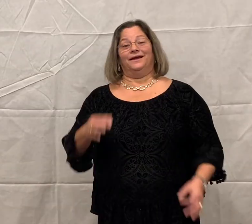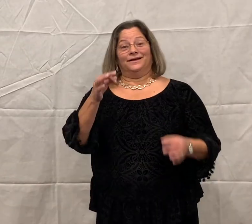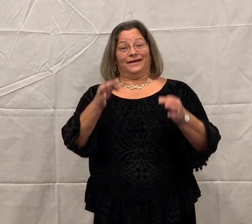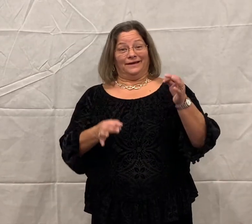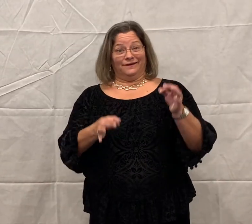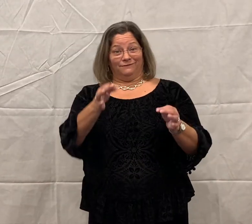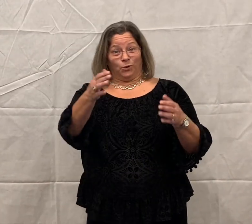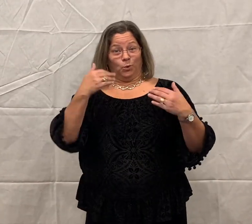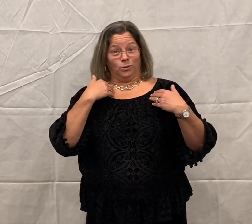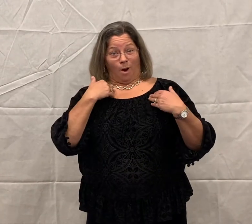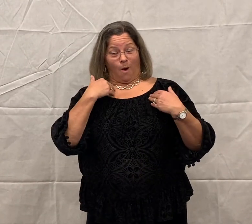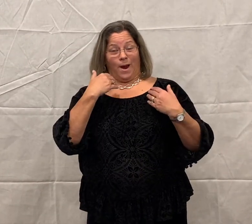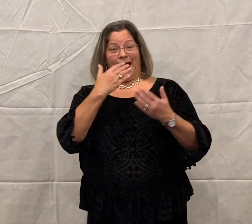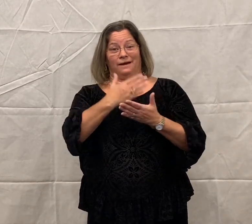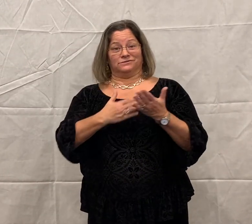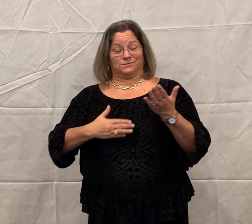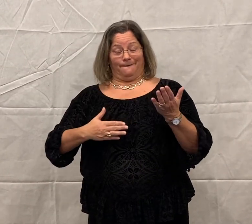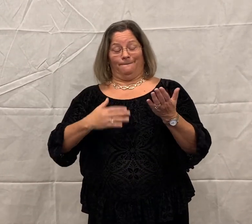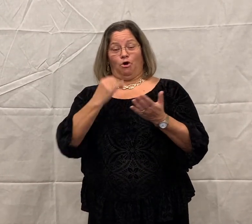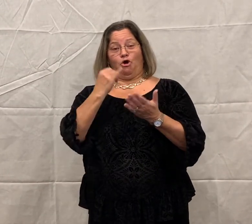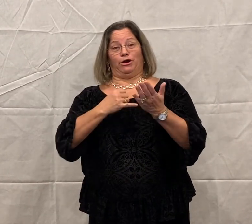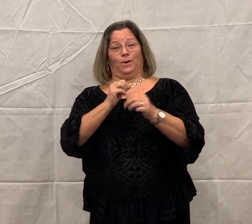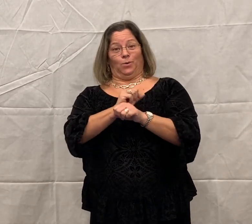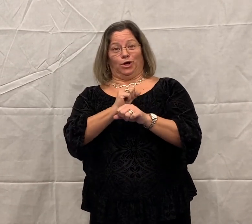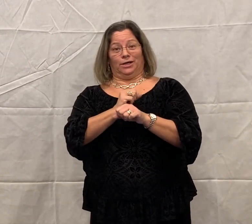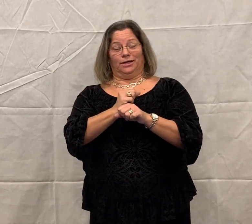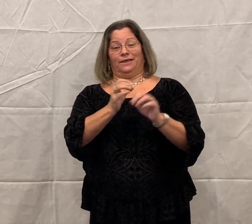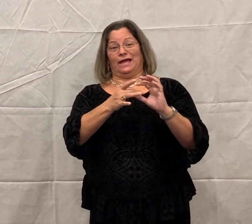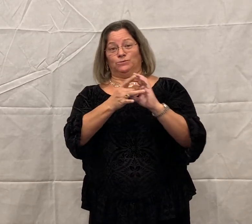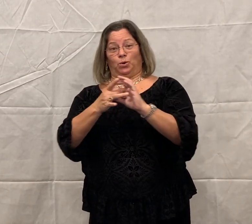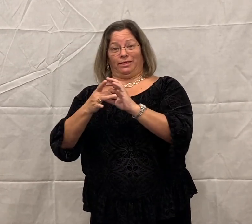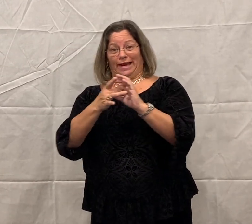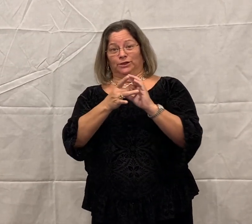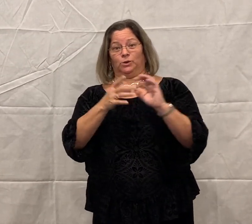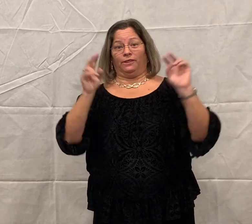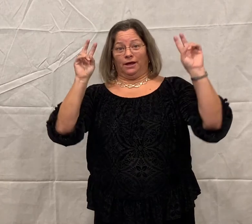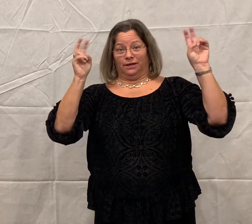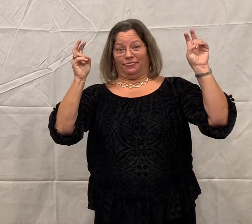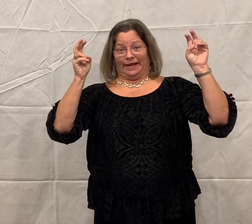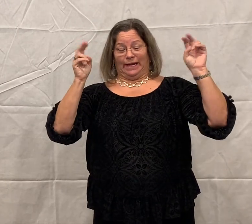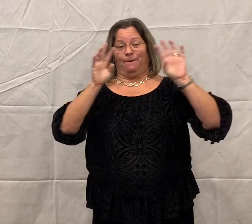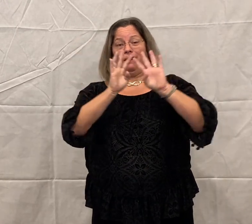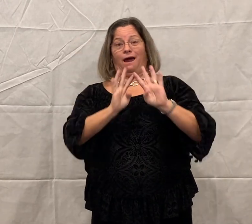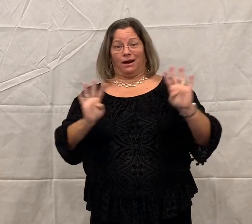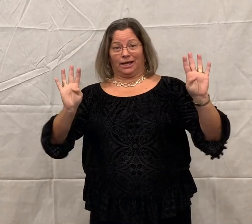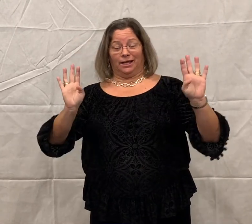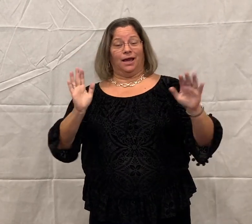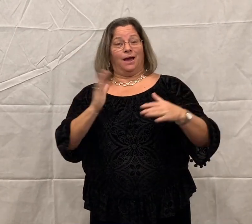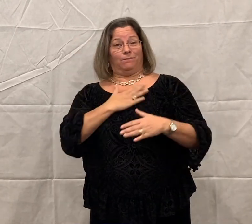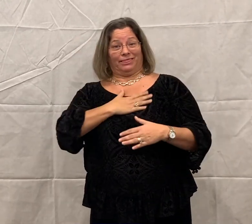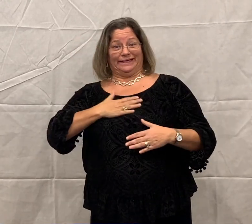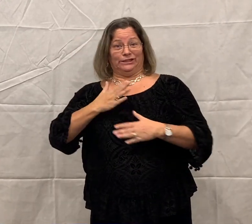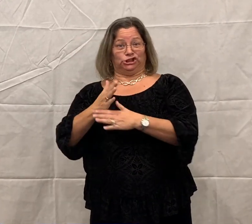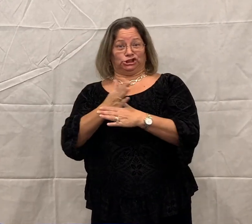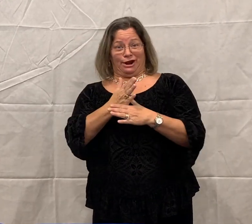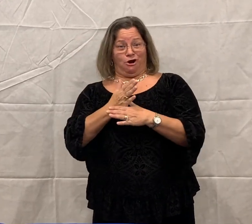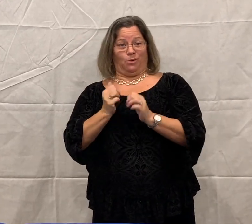If you know how to have some fun work related to the theme of Anakin, please sing along